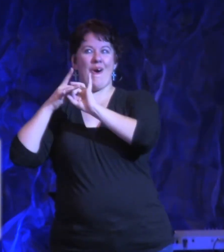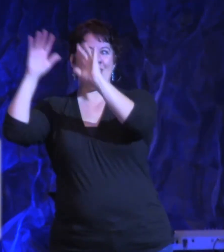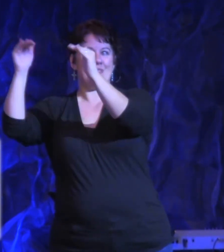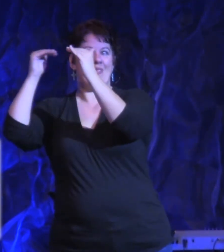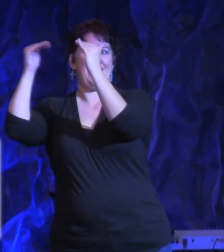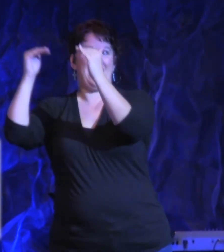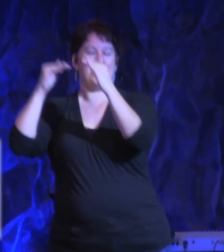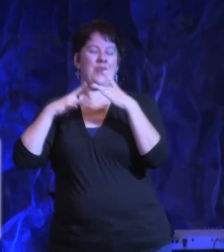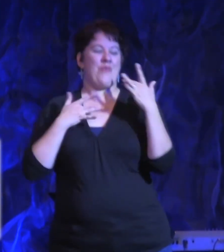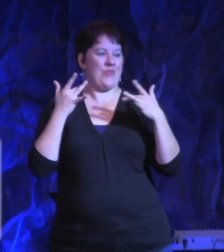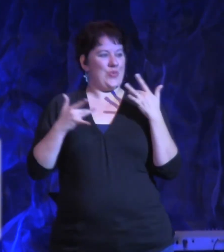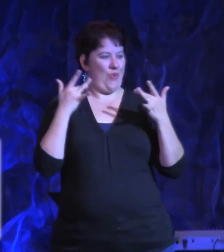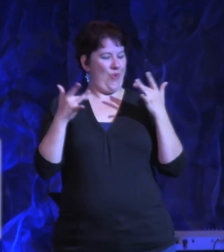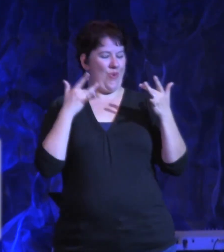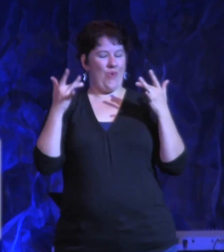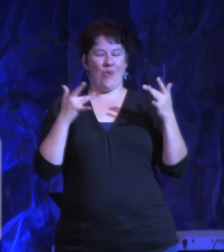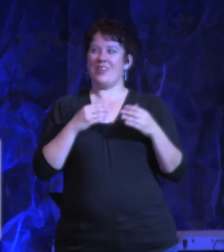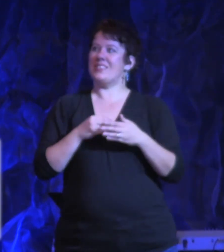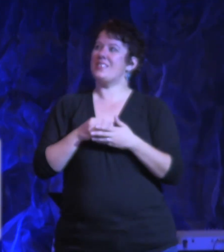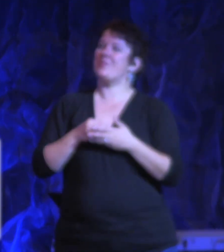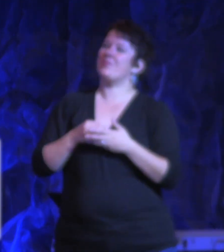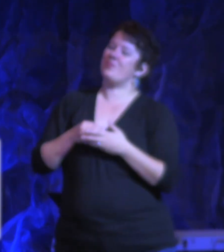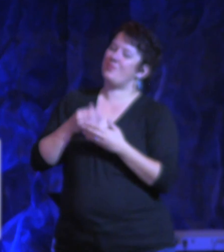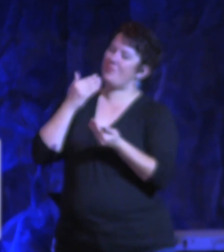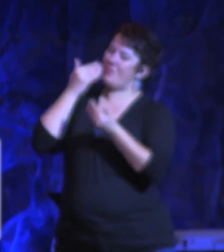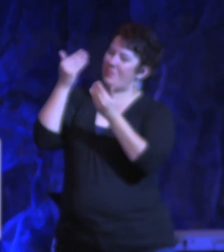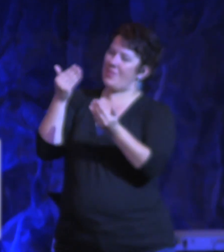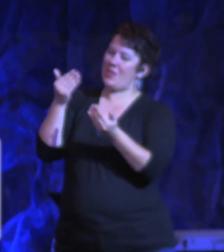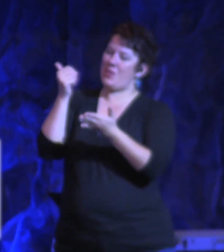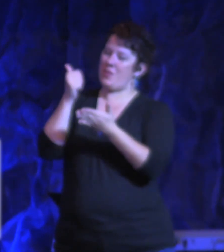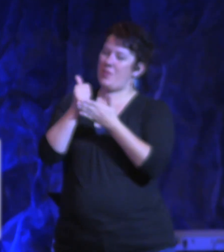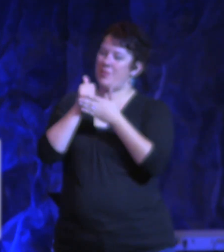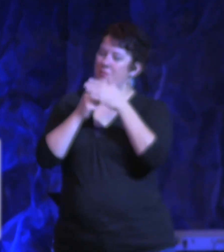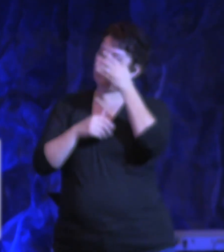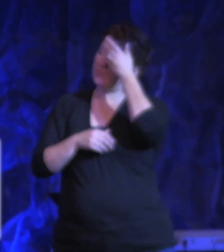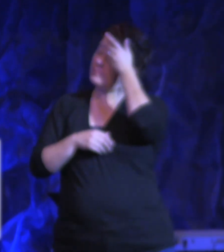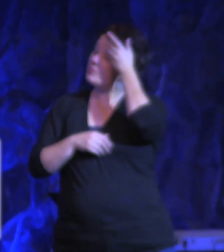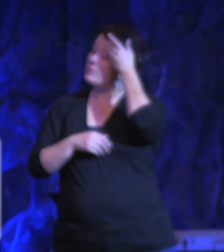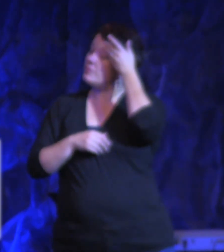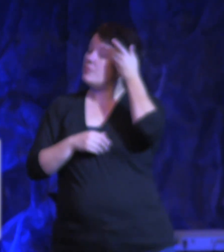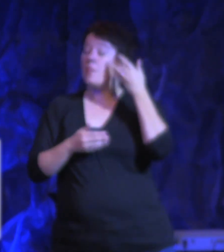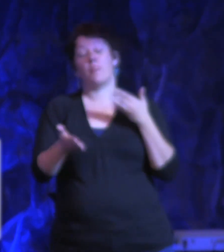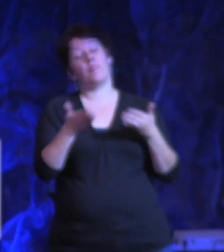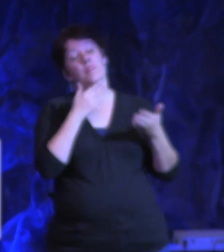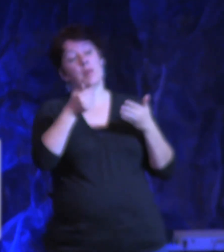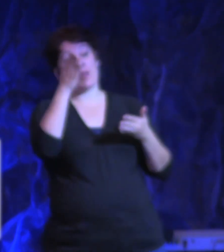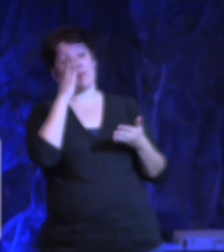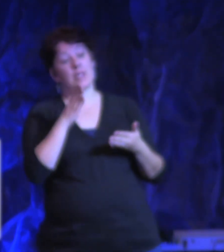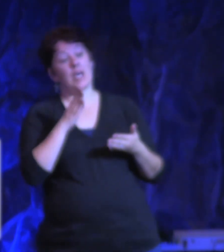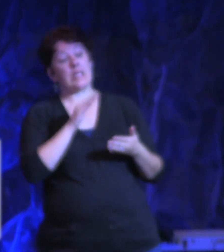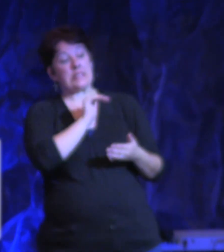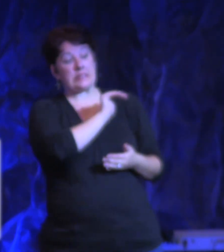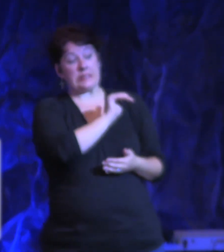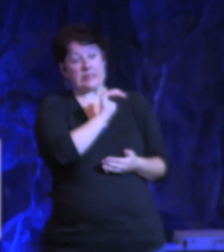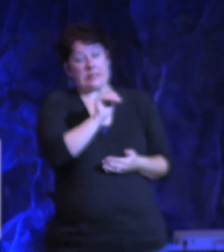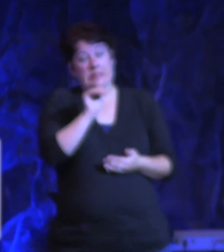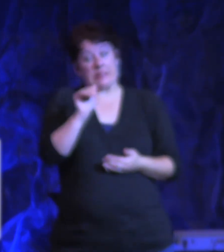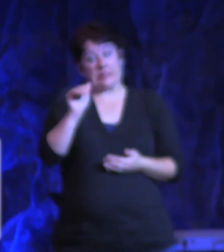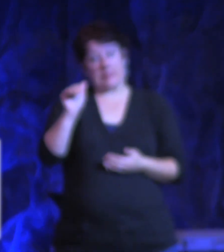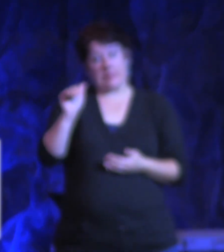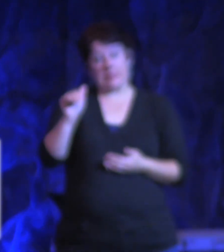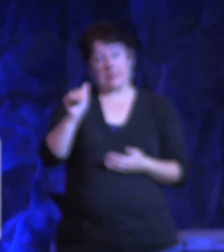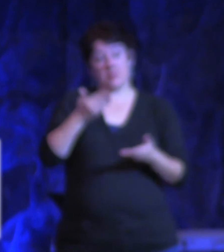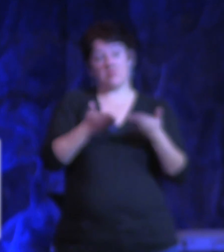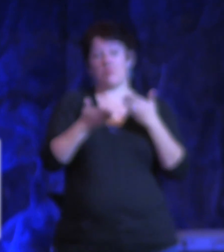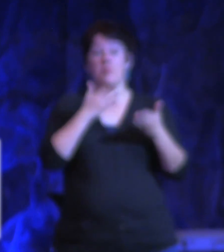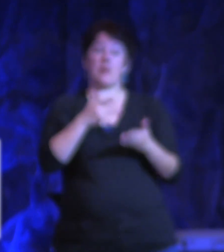Father. Thank you, Lord. Amen. Well listen, maybe God is working on your heart. Maybe you feel, you're feeling